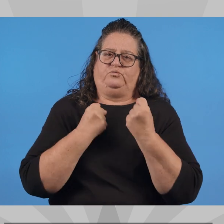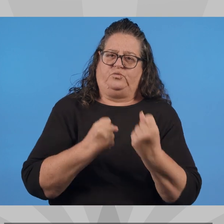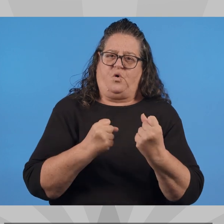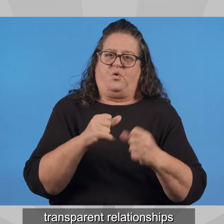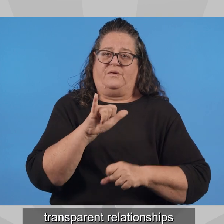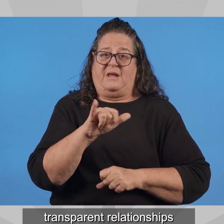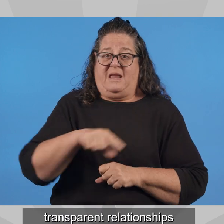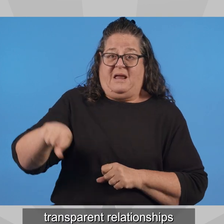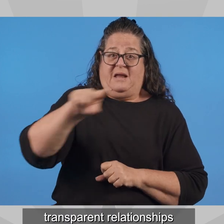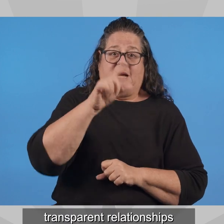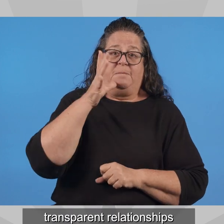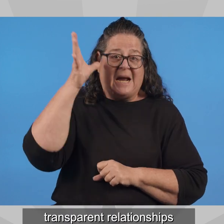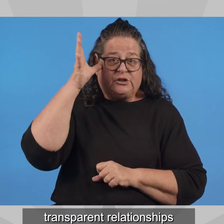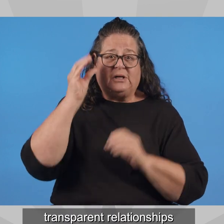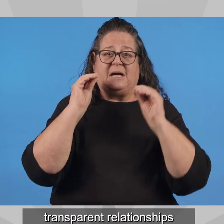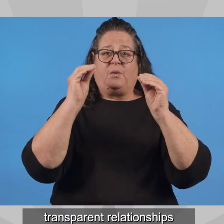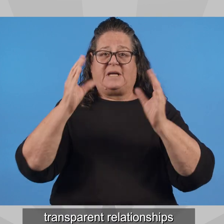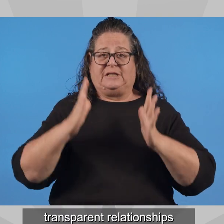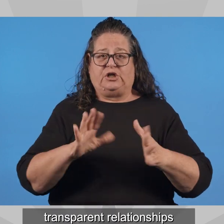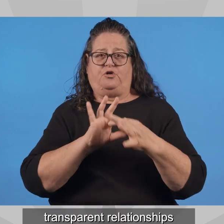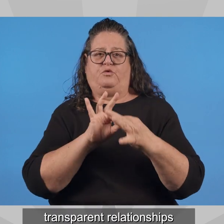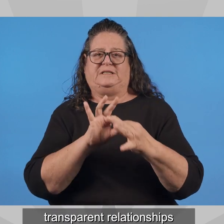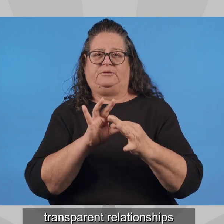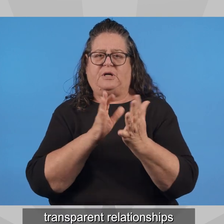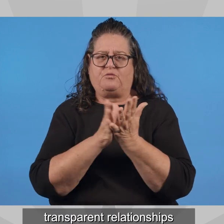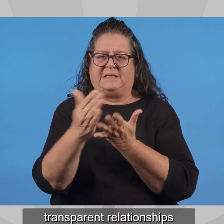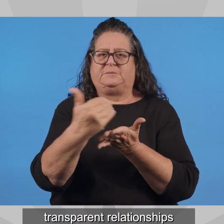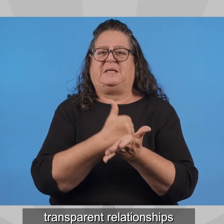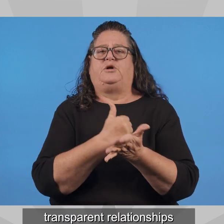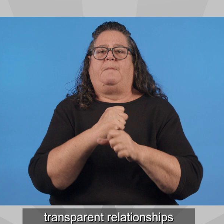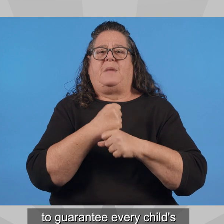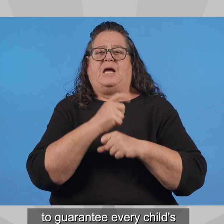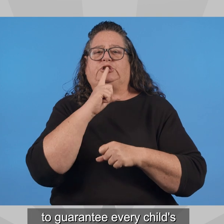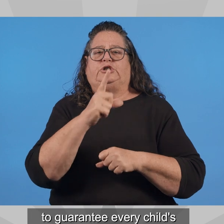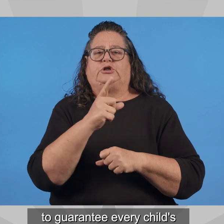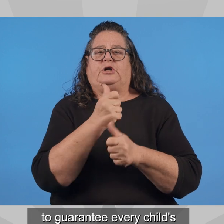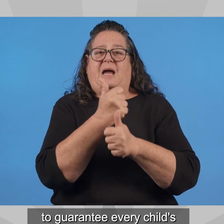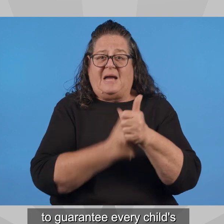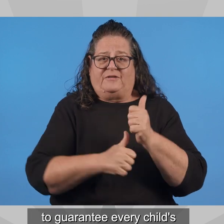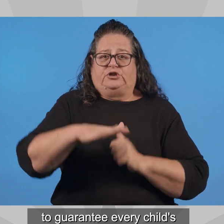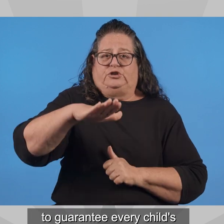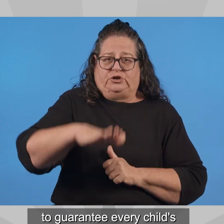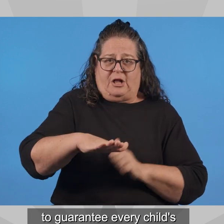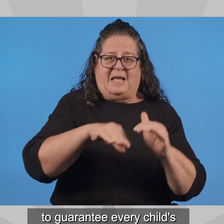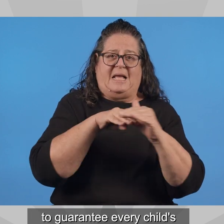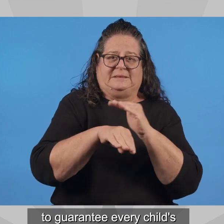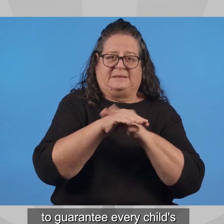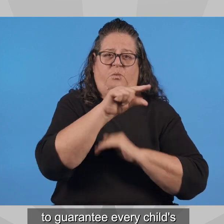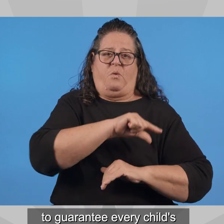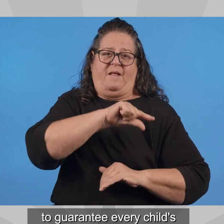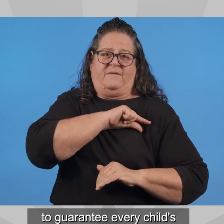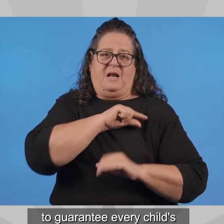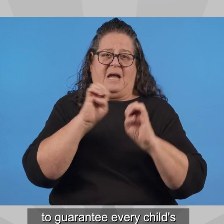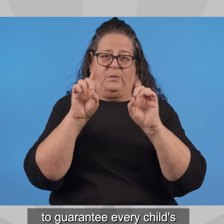robust, transparent relationships between parents and educators to guarantee every child's access